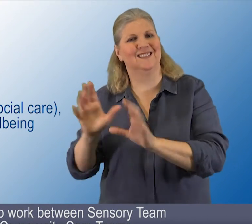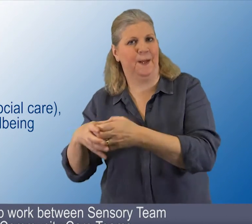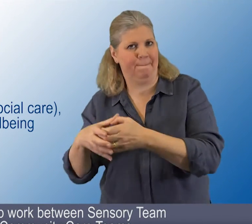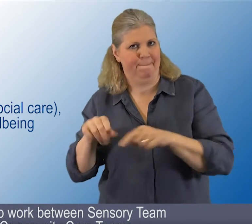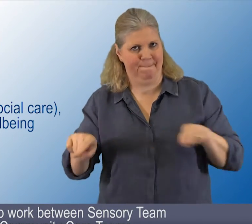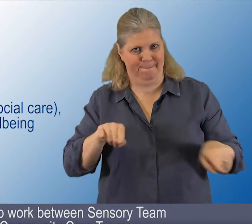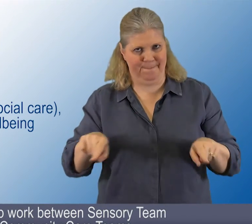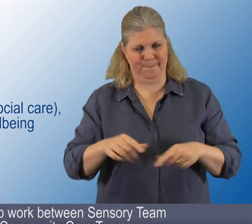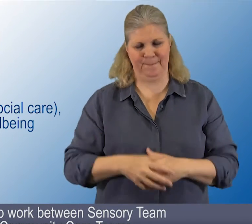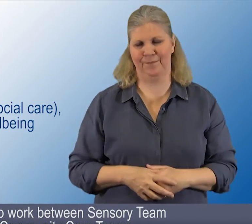care teams.